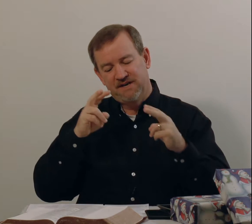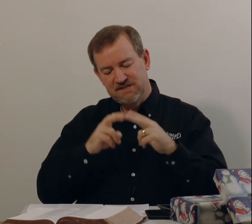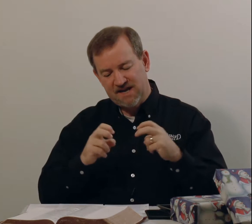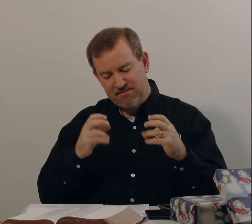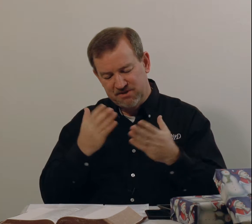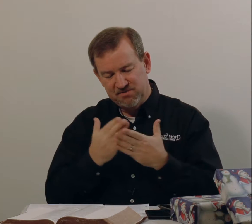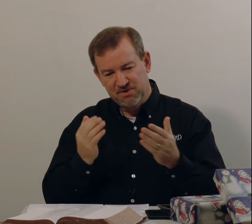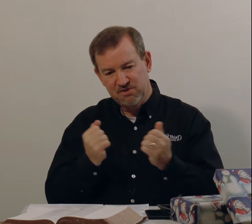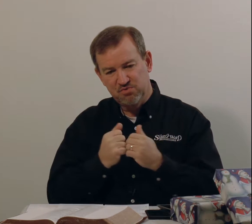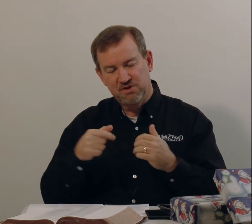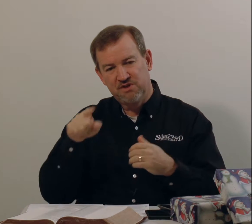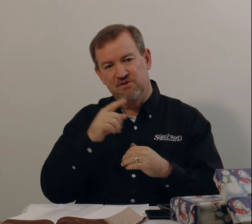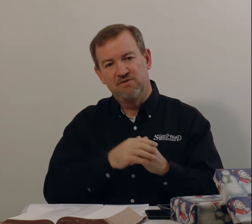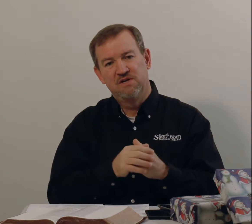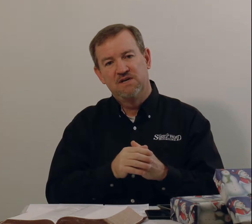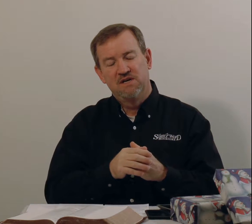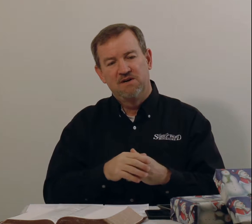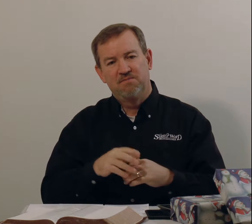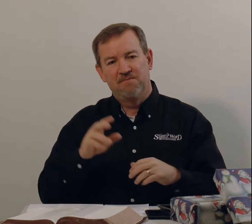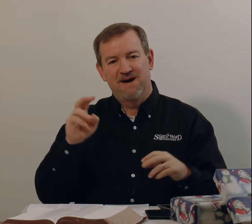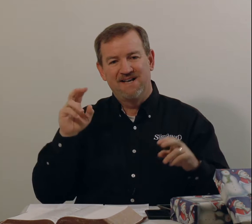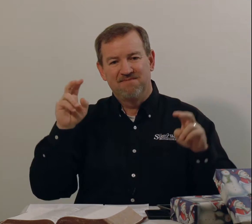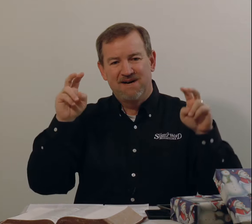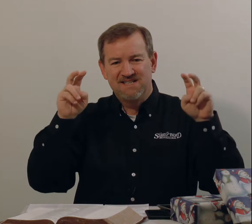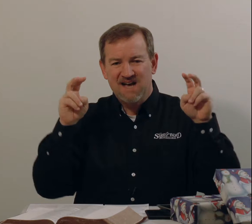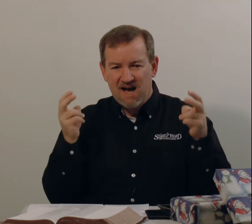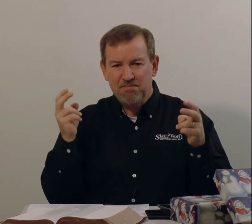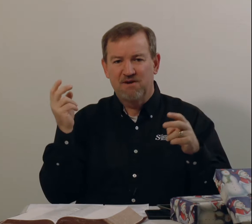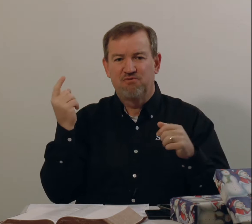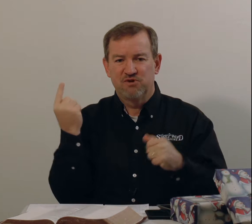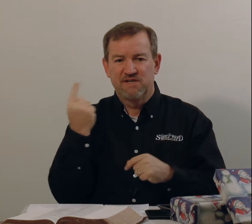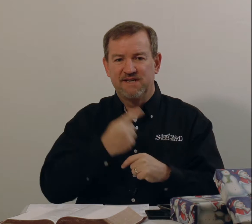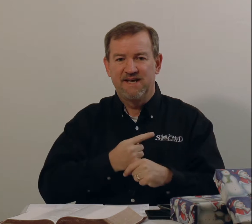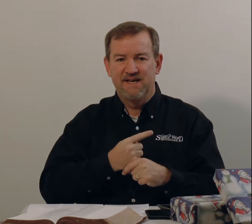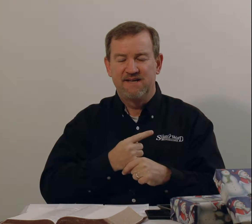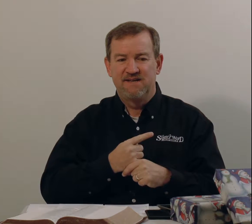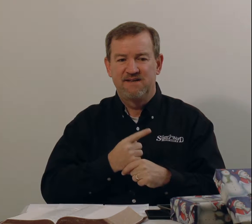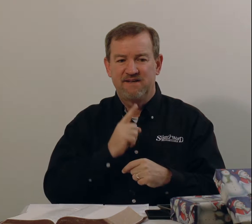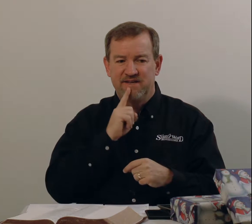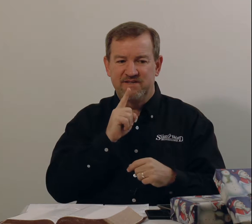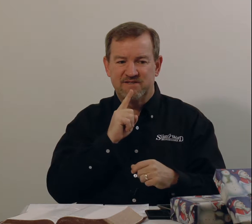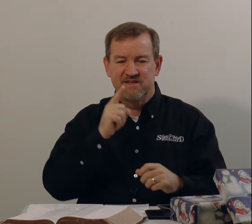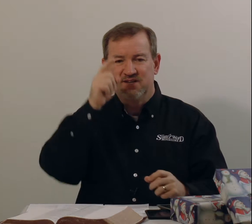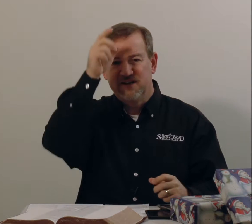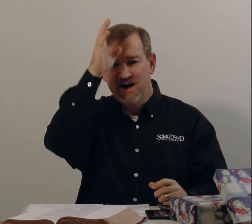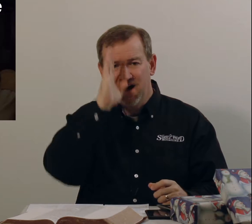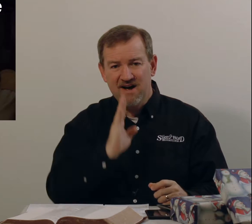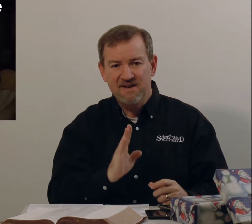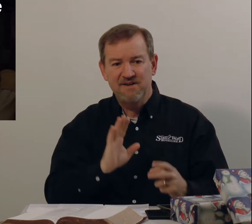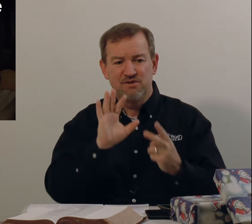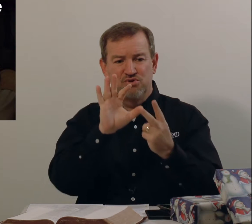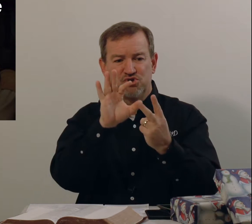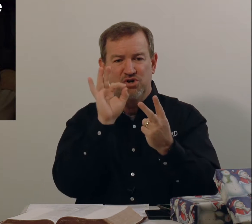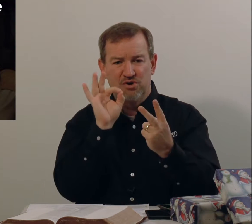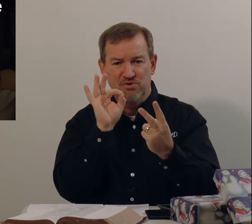examine some things with you. But my topic for today is that God chose